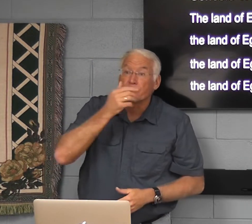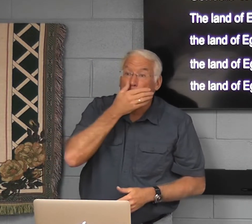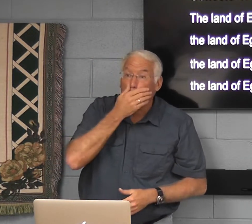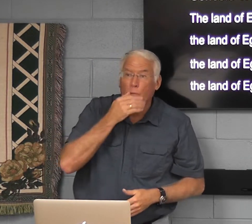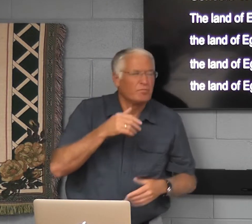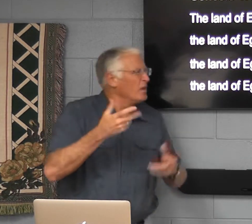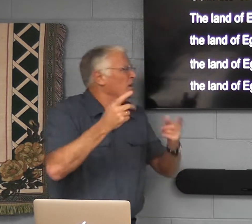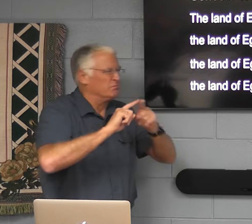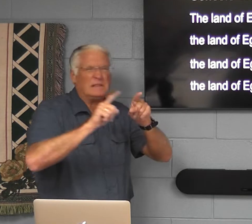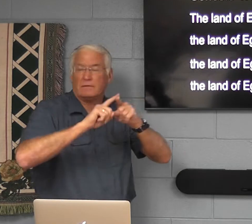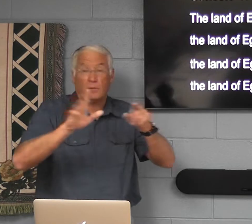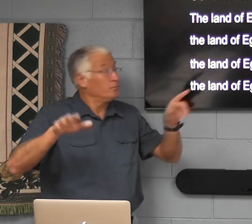whatever you want.